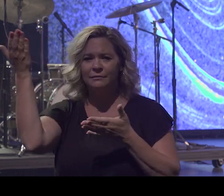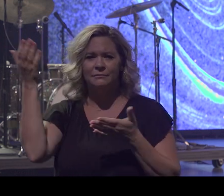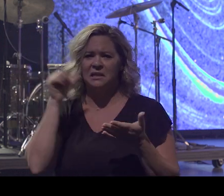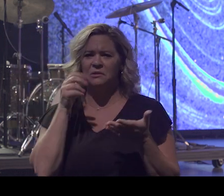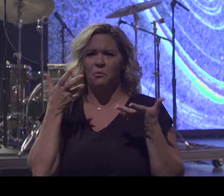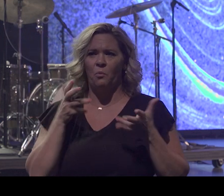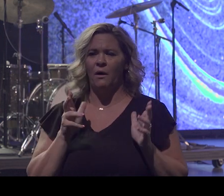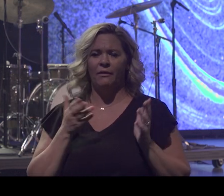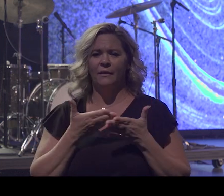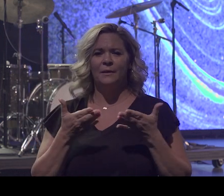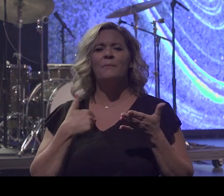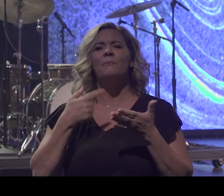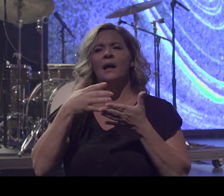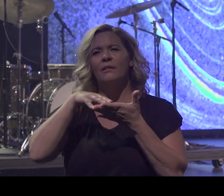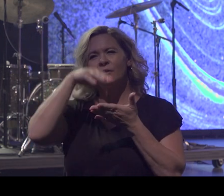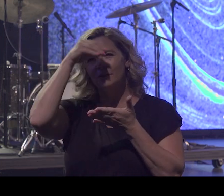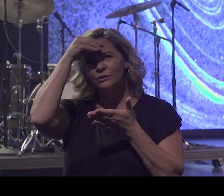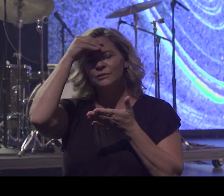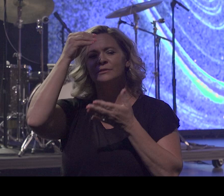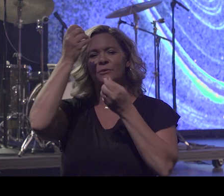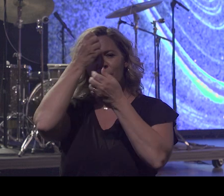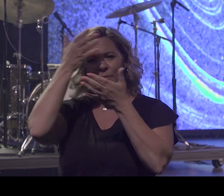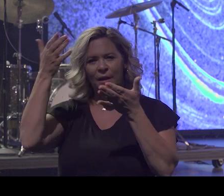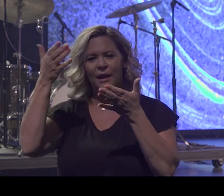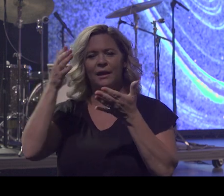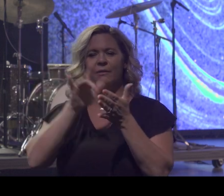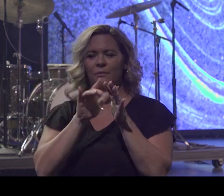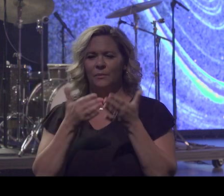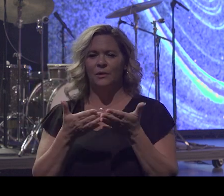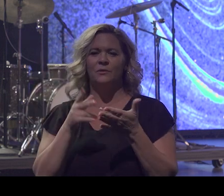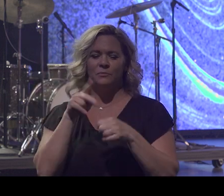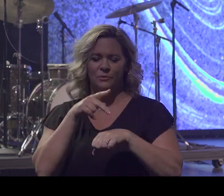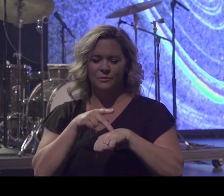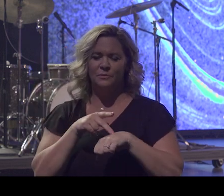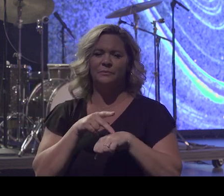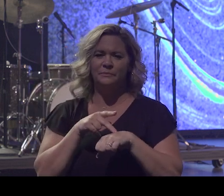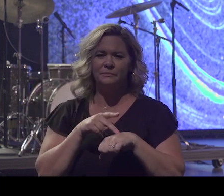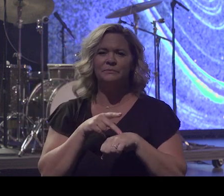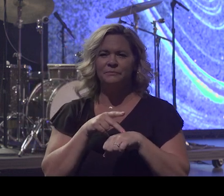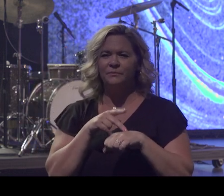But I learned to obey the biblical principles and learned to live by them and learned to tithe.